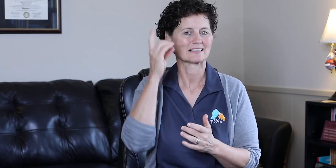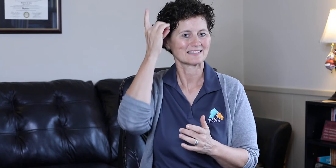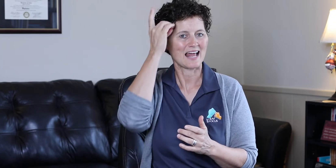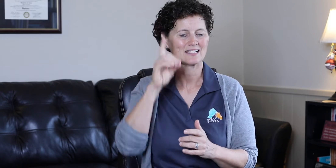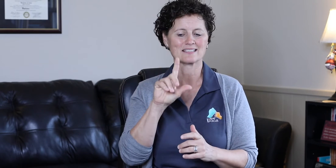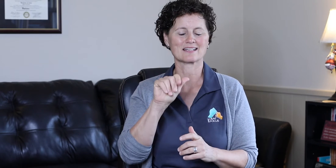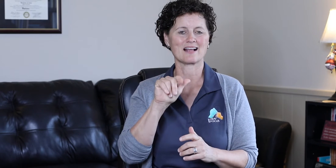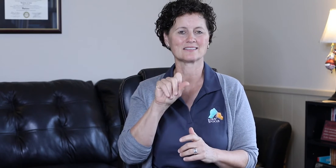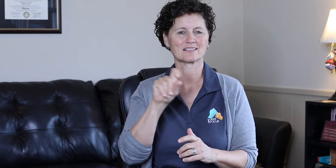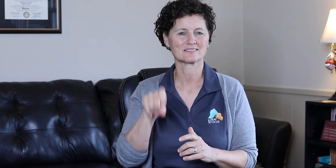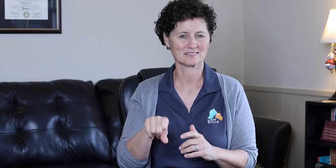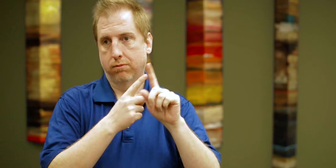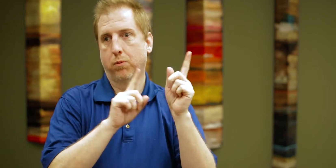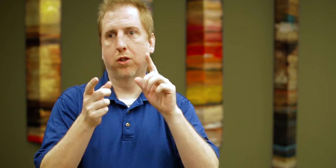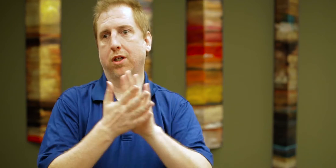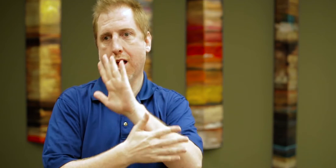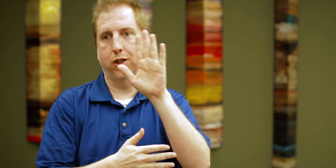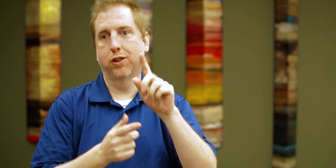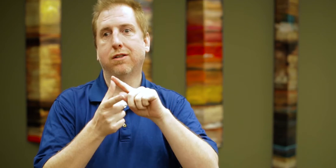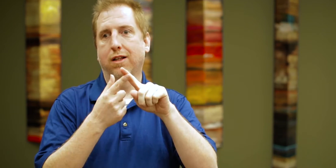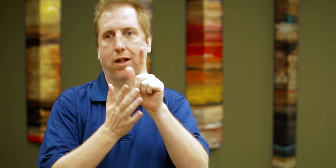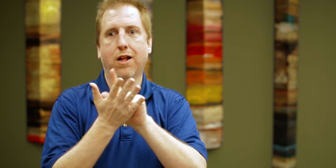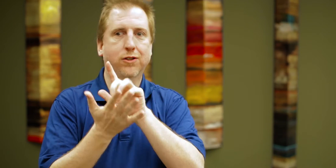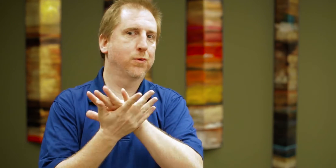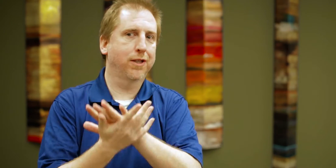college in Dallas, Texas. I went to college and then law school.